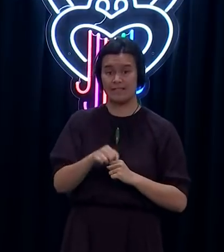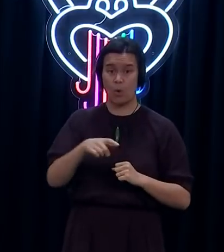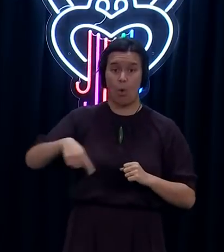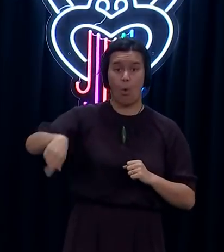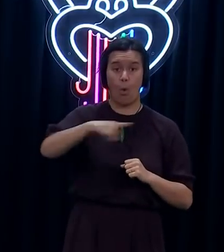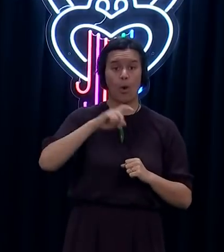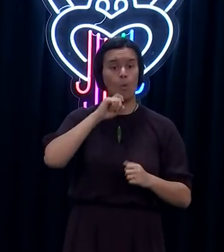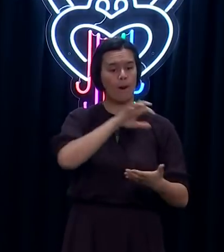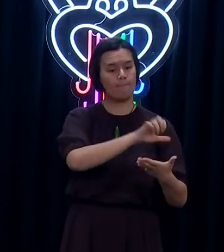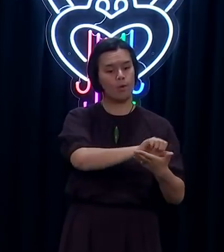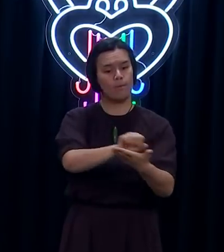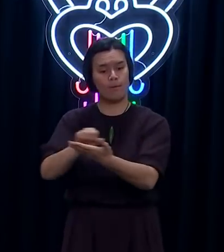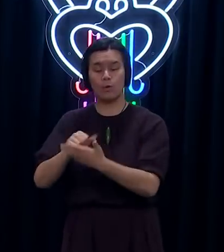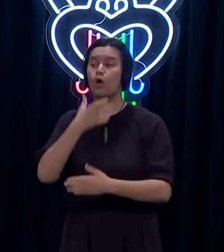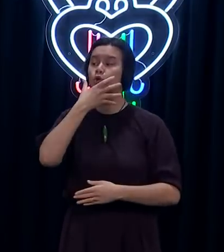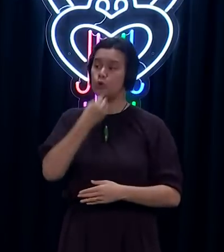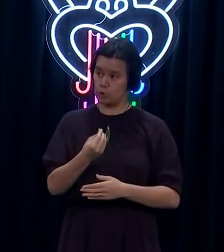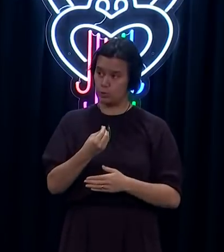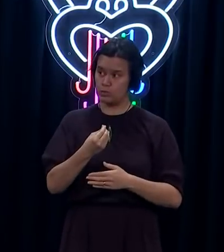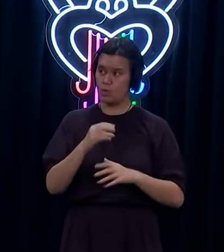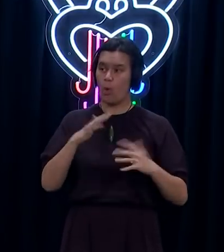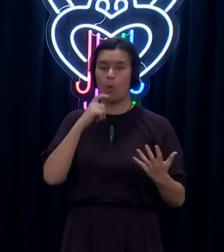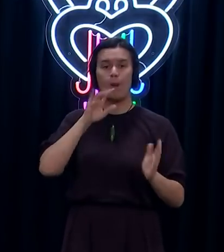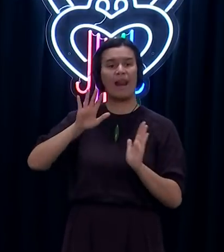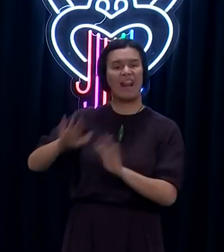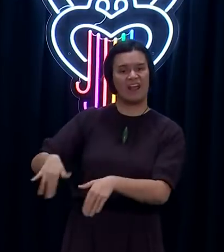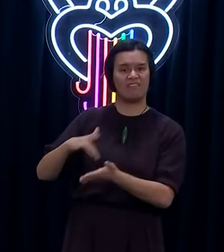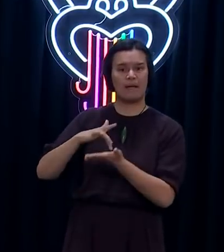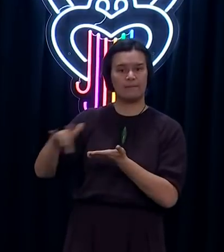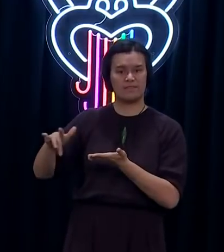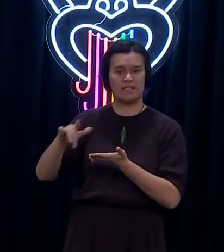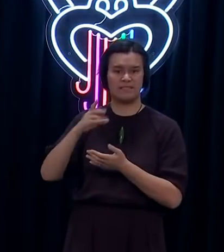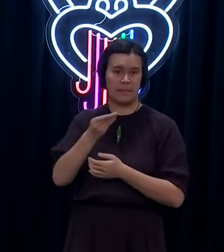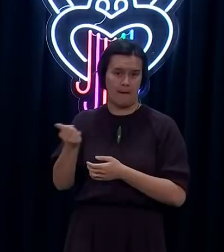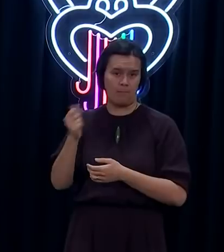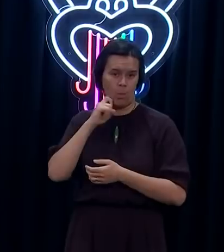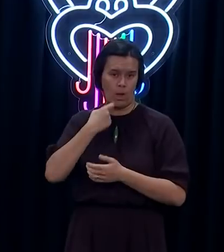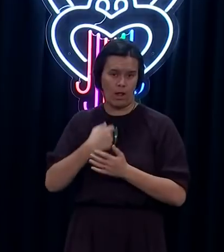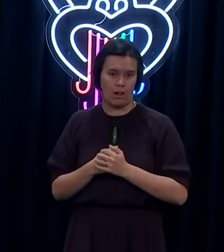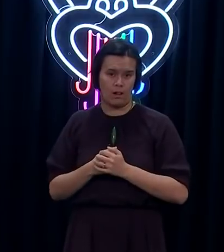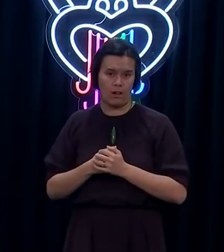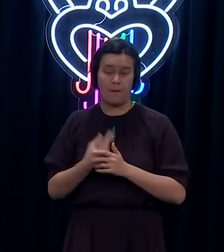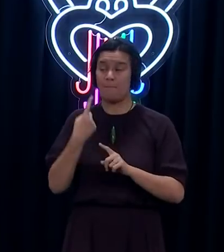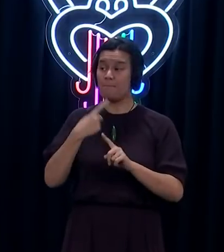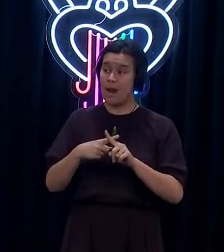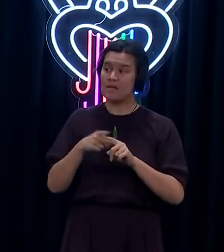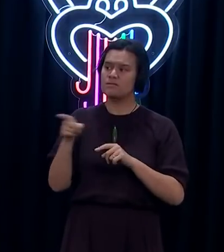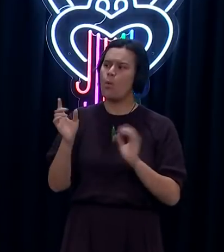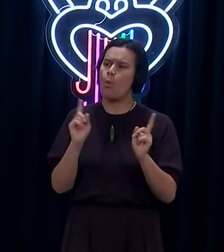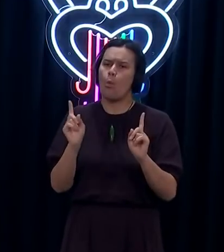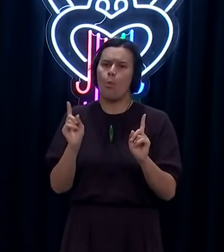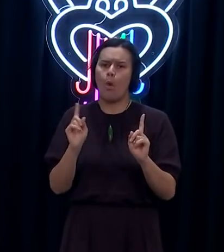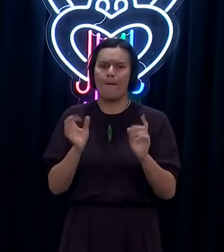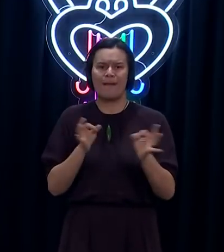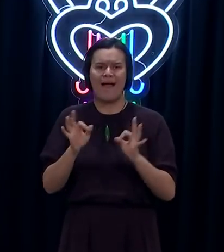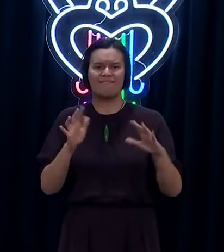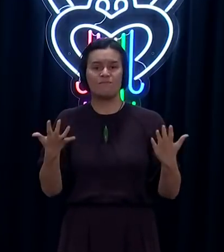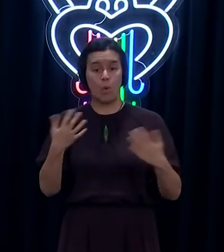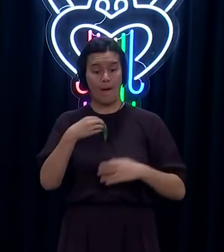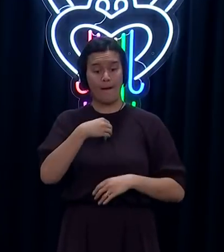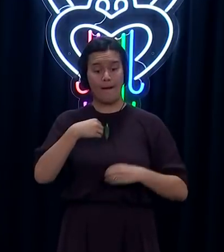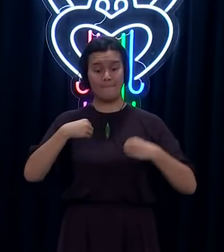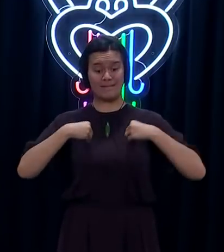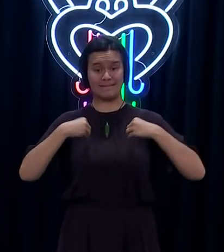bit about any future plans that the government has for allowing New Zealanders to travel overseas for business? So we have